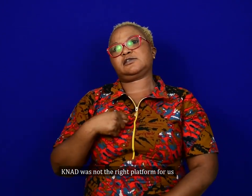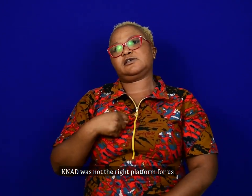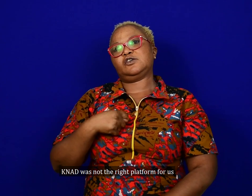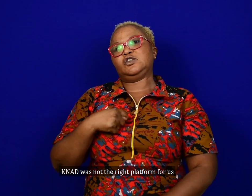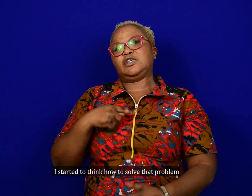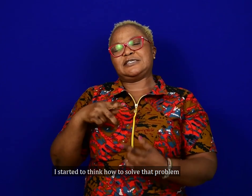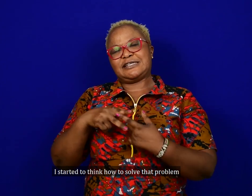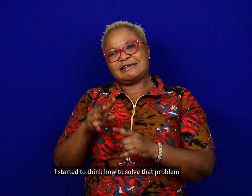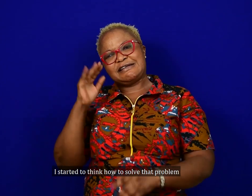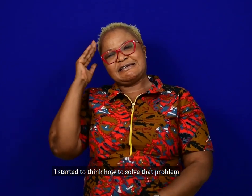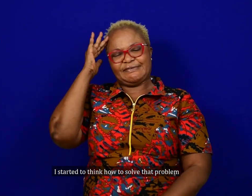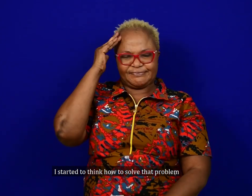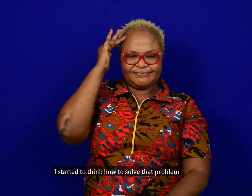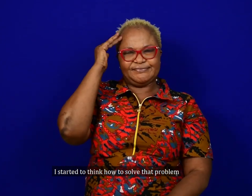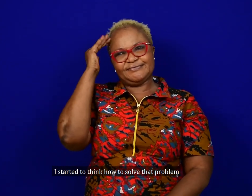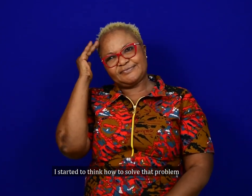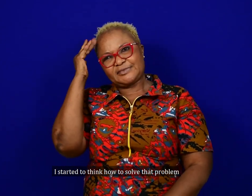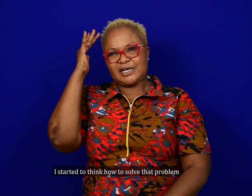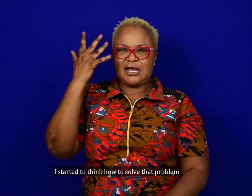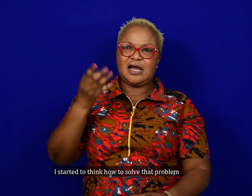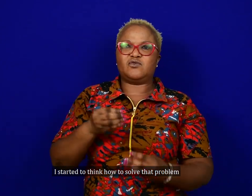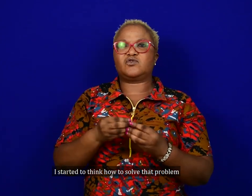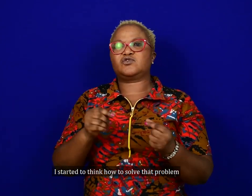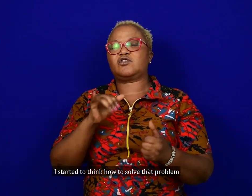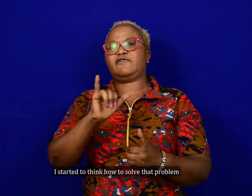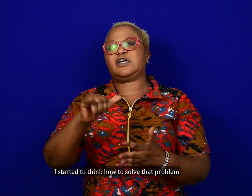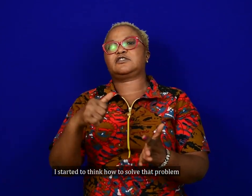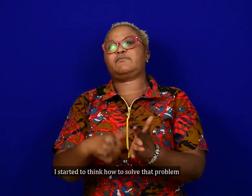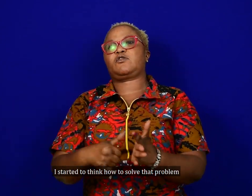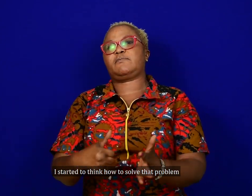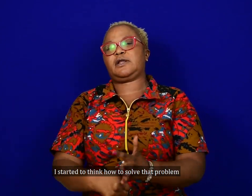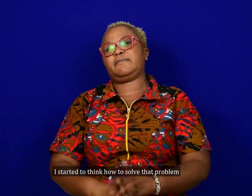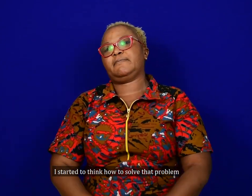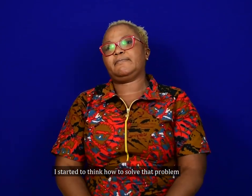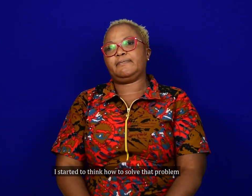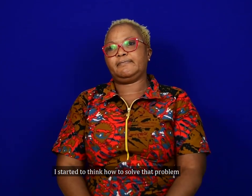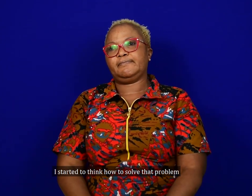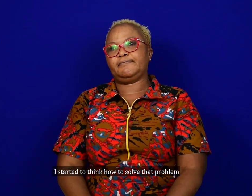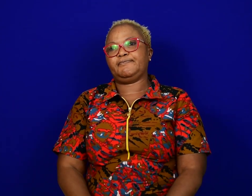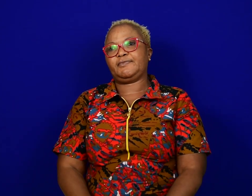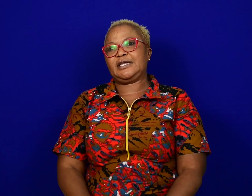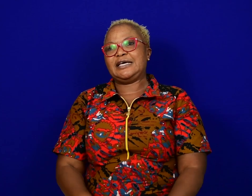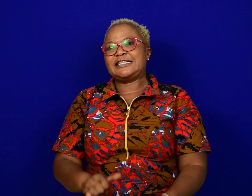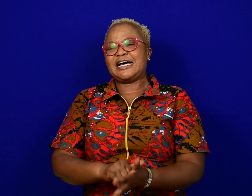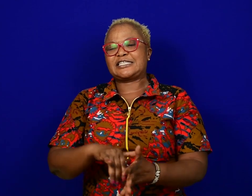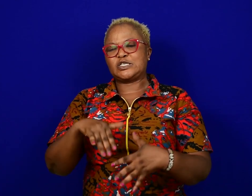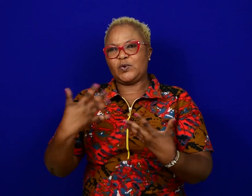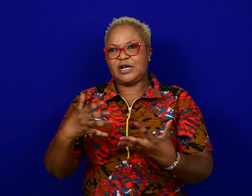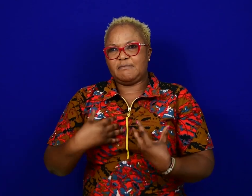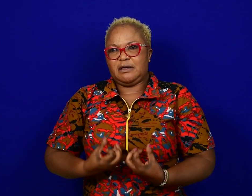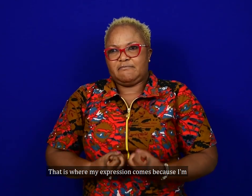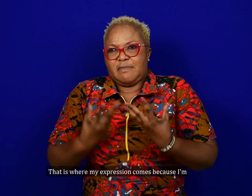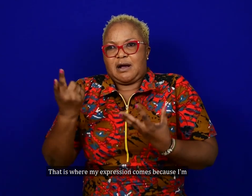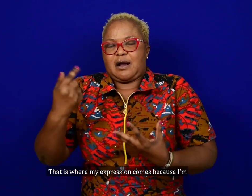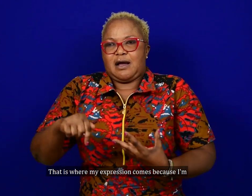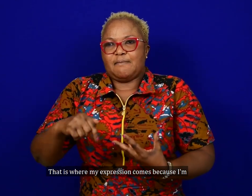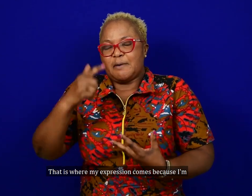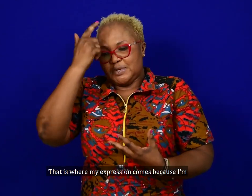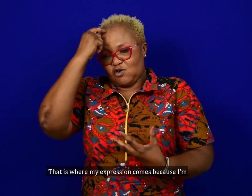So I really started to think hard as to how to solve that problem. And that is where I'm able to